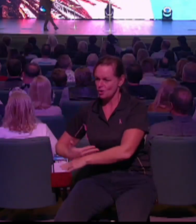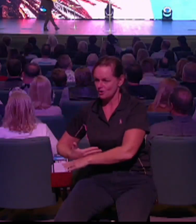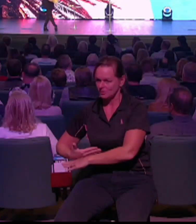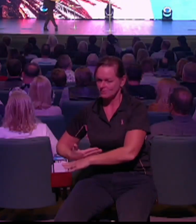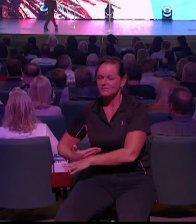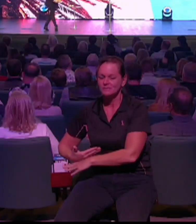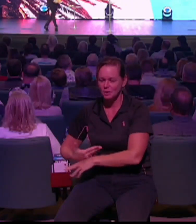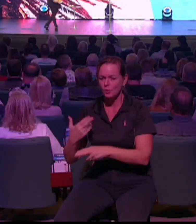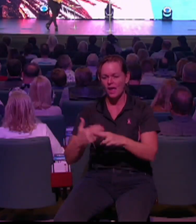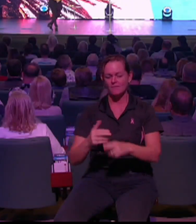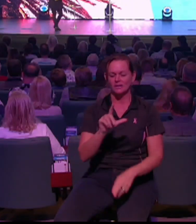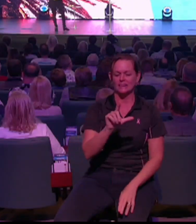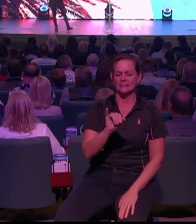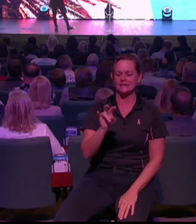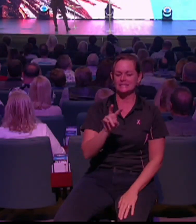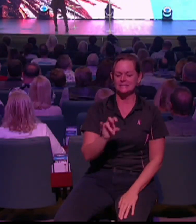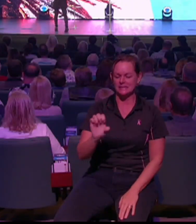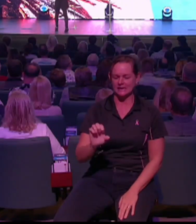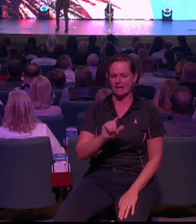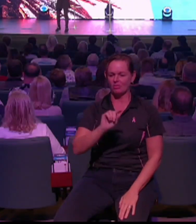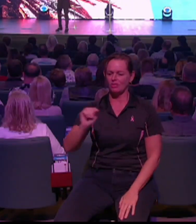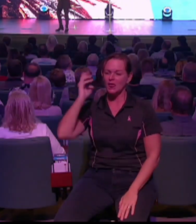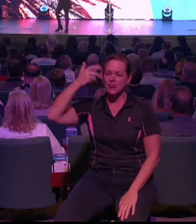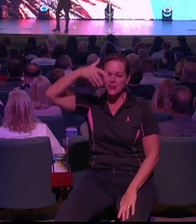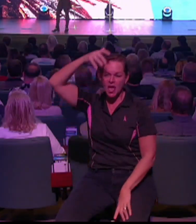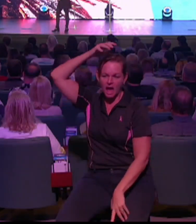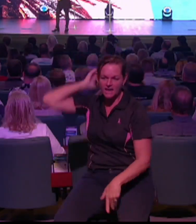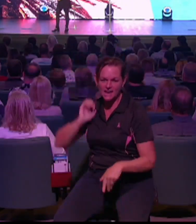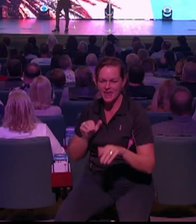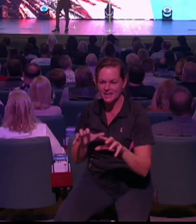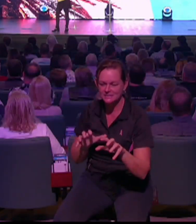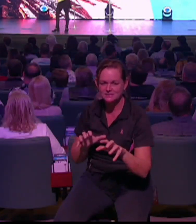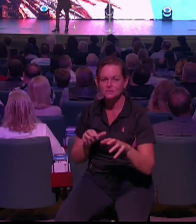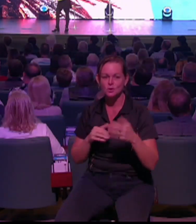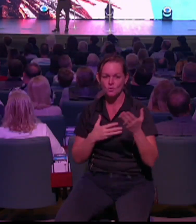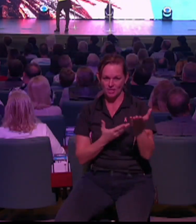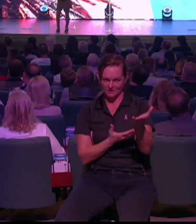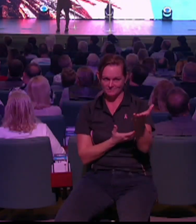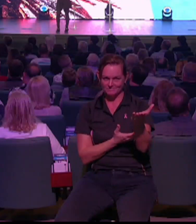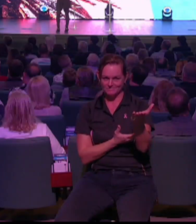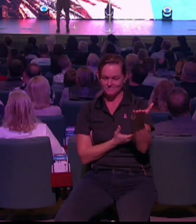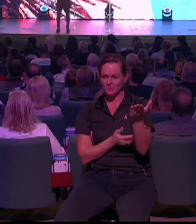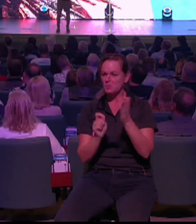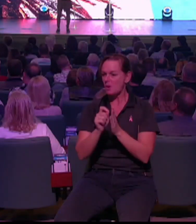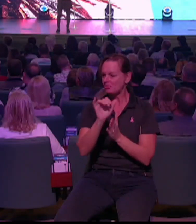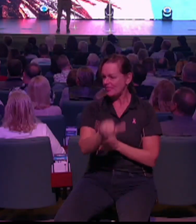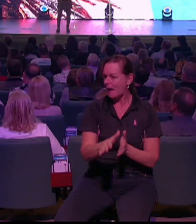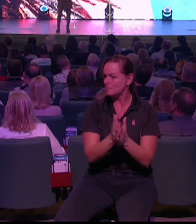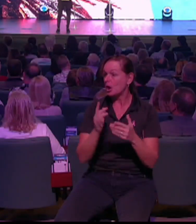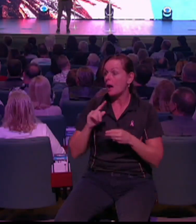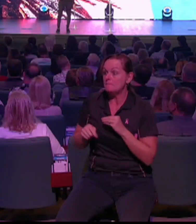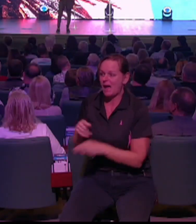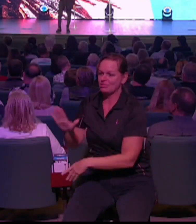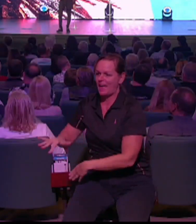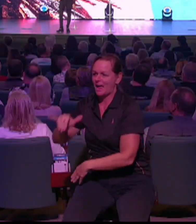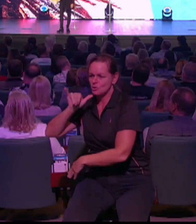Lizzie the Lioness. And the whole premise is that sometimes the most courageous thing you can do